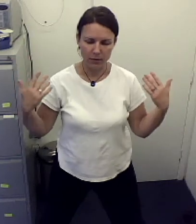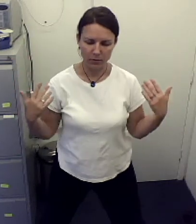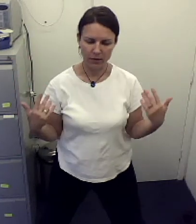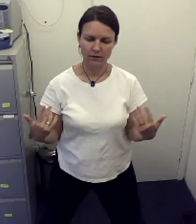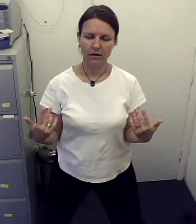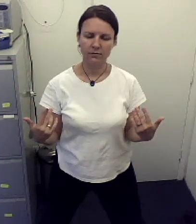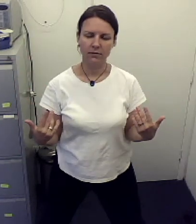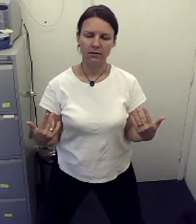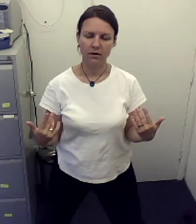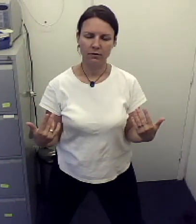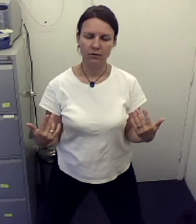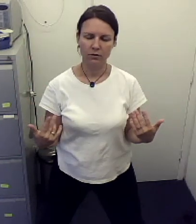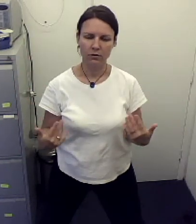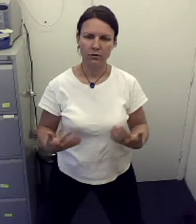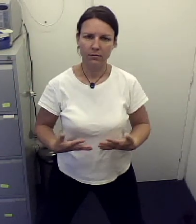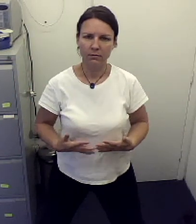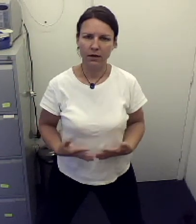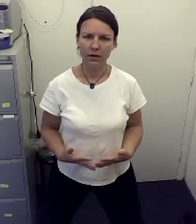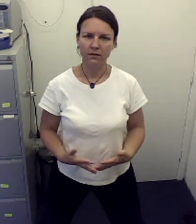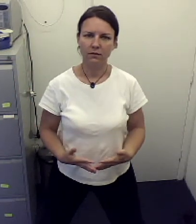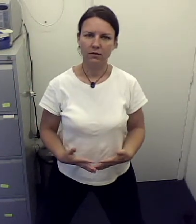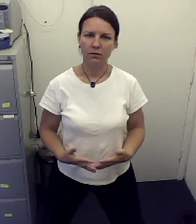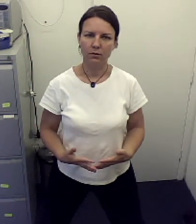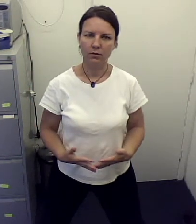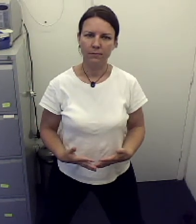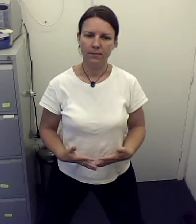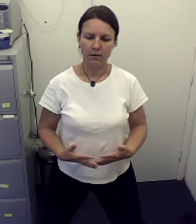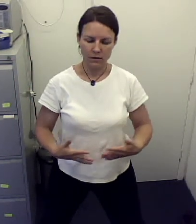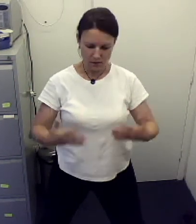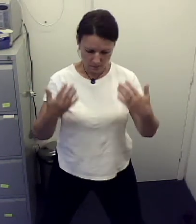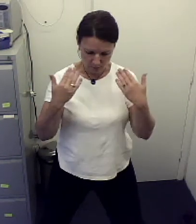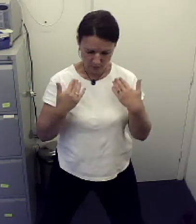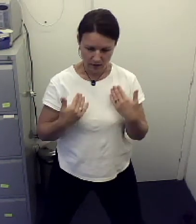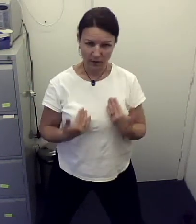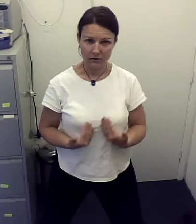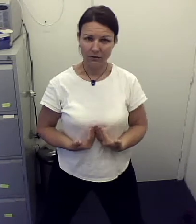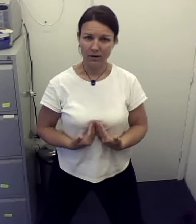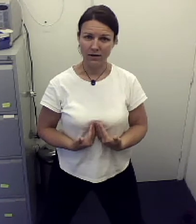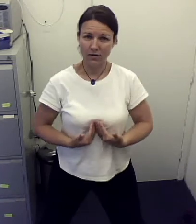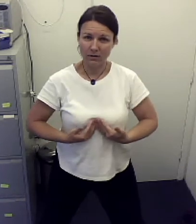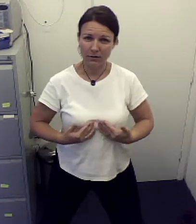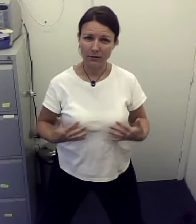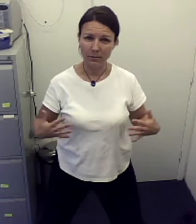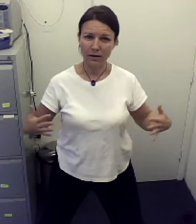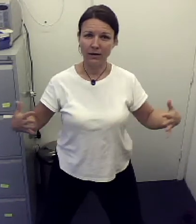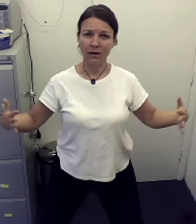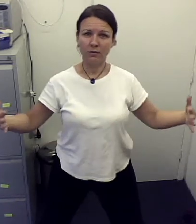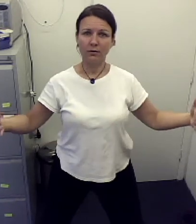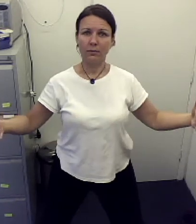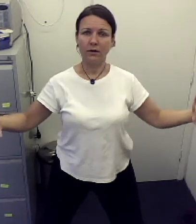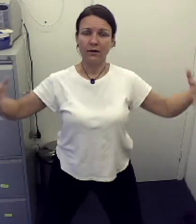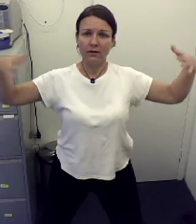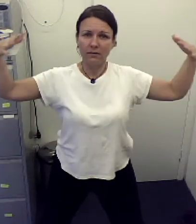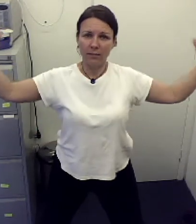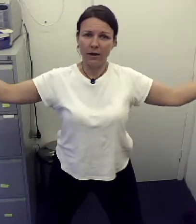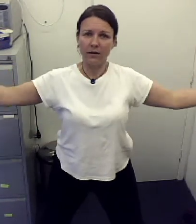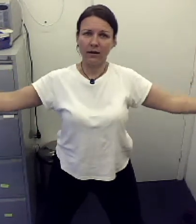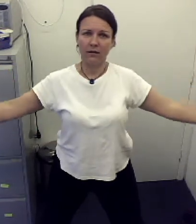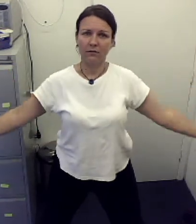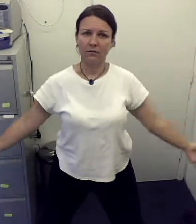pouring down from the sky through your tubes. Right into your body. Into your heart chakra. And expanding out through your body. And expanding out into